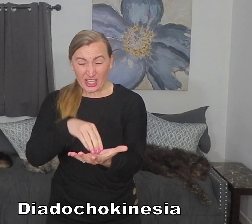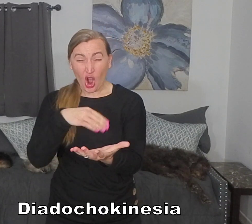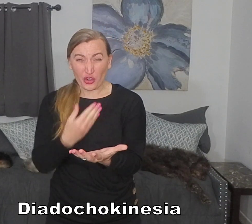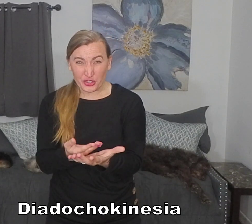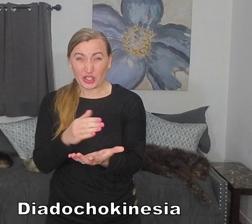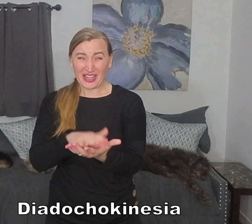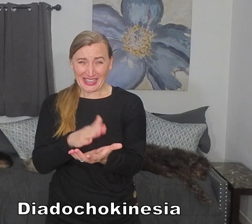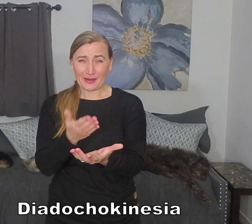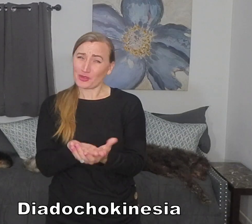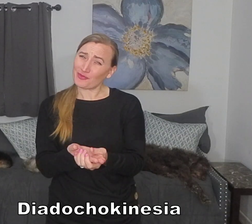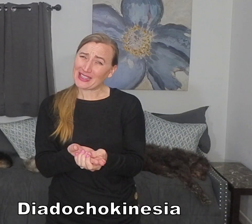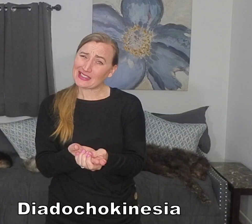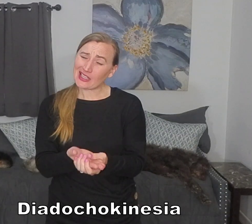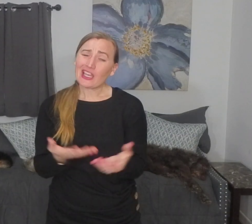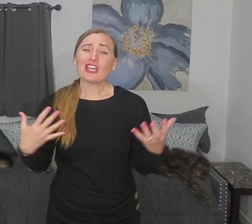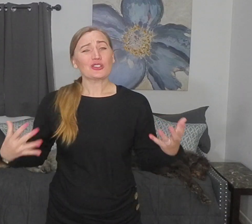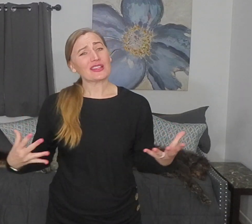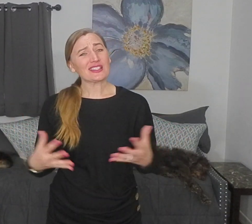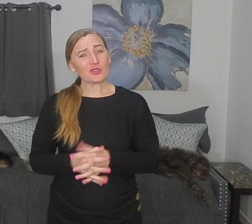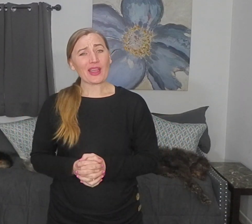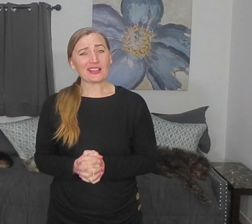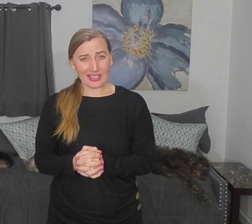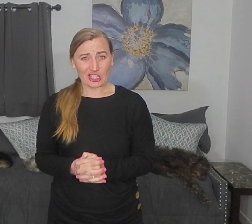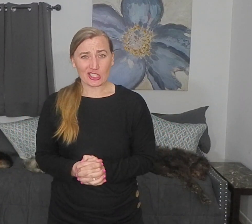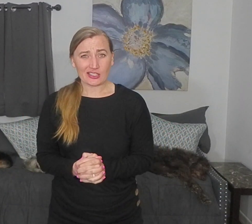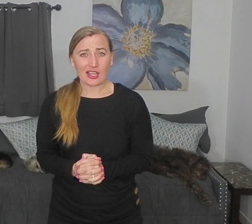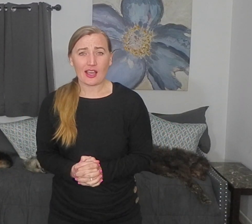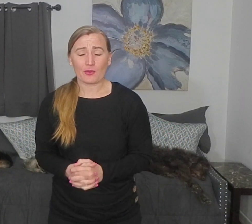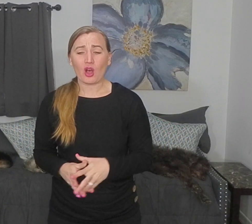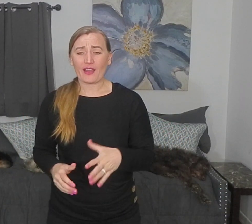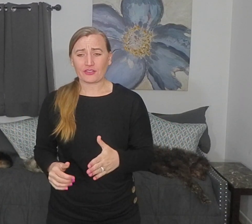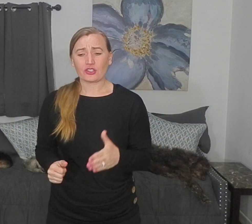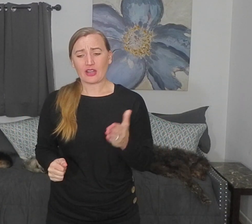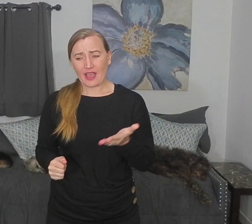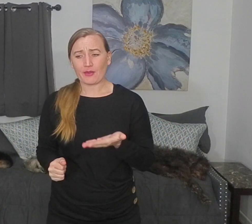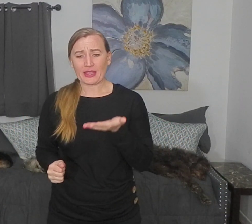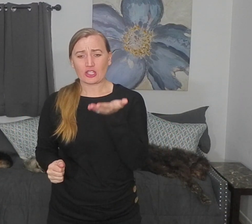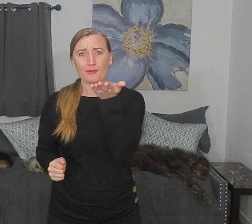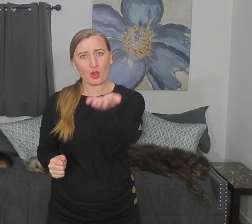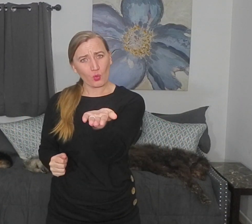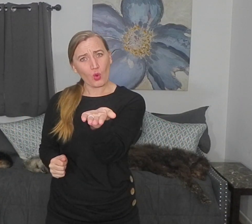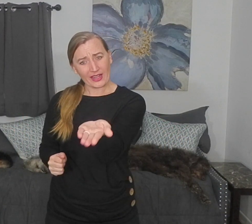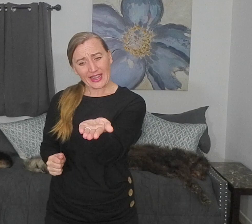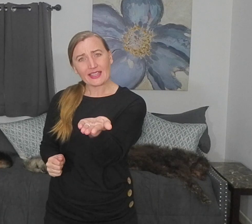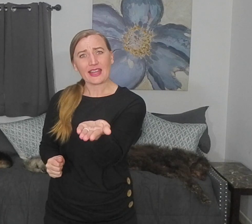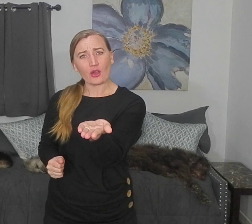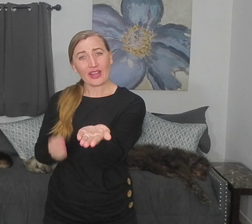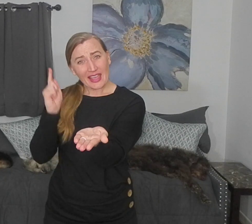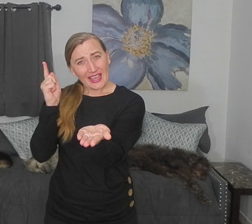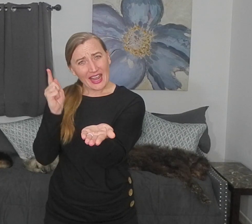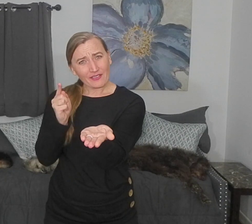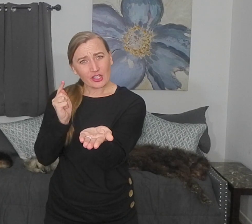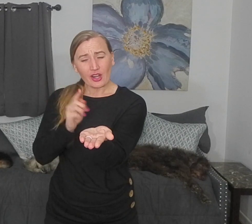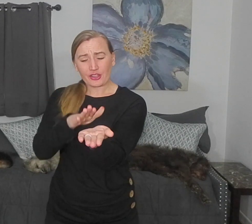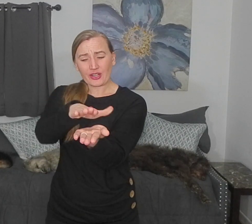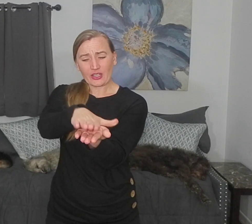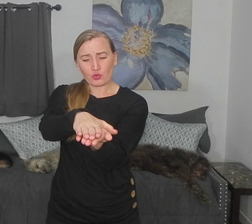alternating movements. So this is why clinicians will often have a patient put one hand out and have their other hand